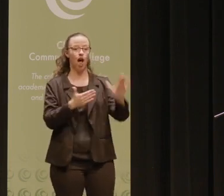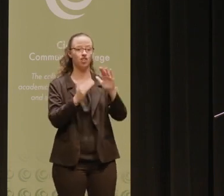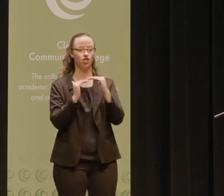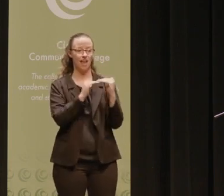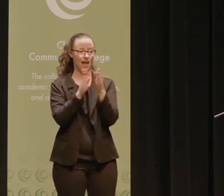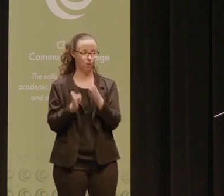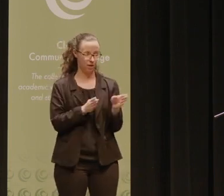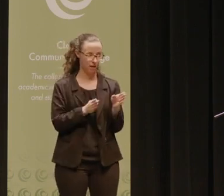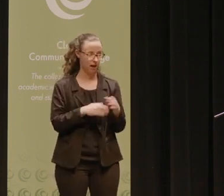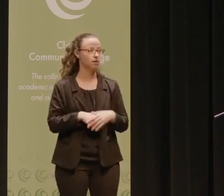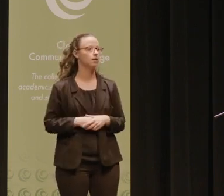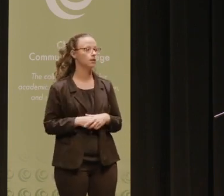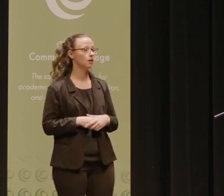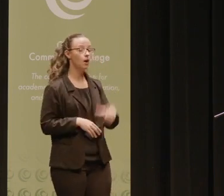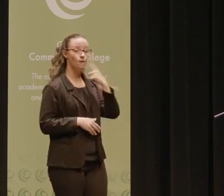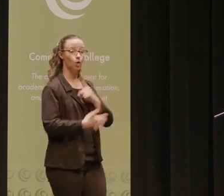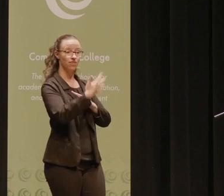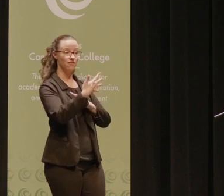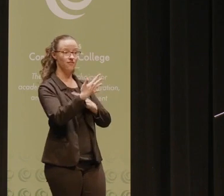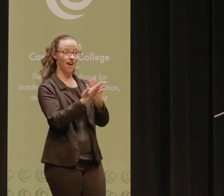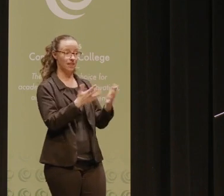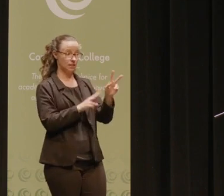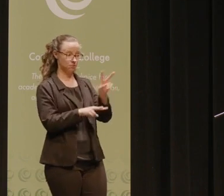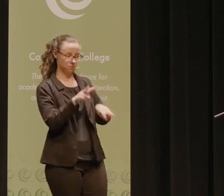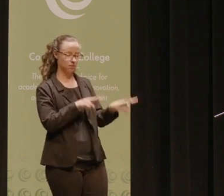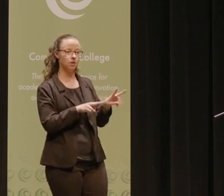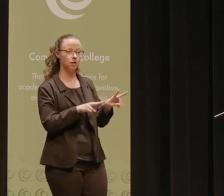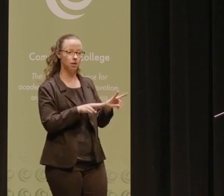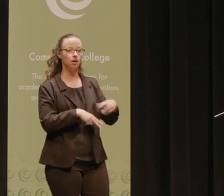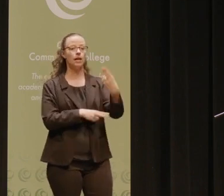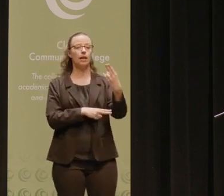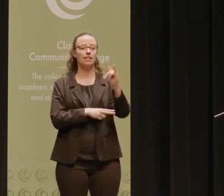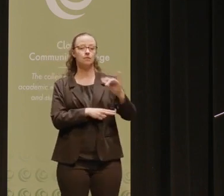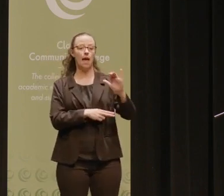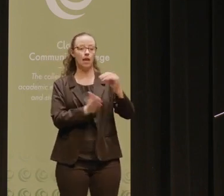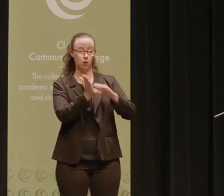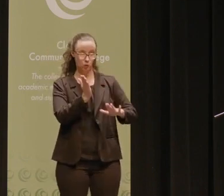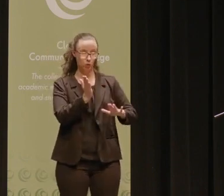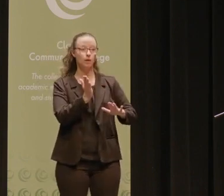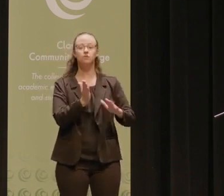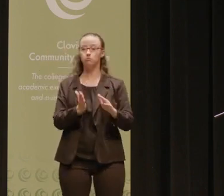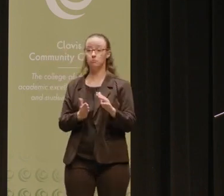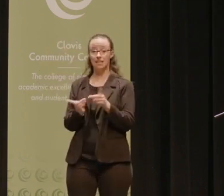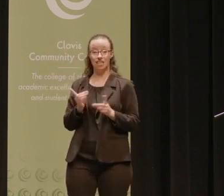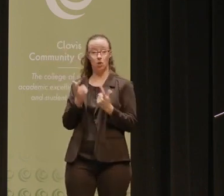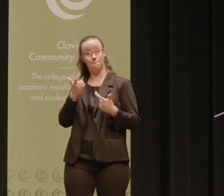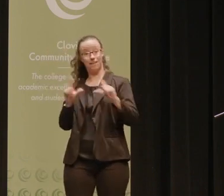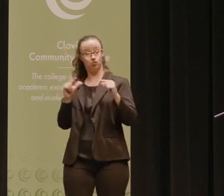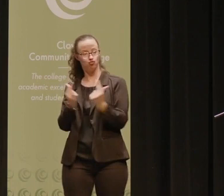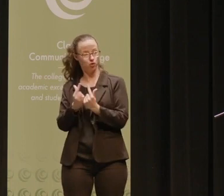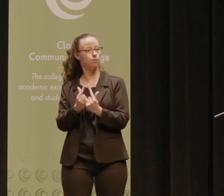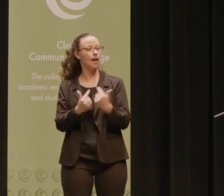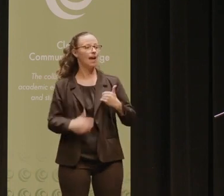plans. Across the five indicators and the four colleges, Hispanic students, the district's largest racial ethnic group